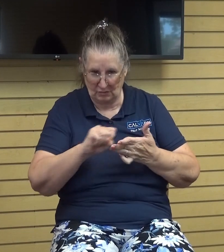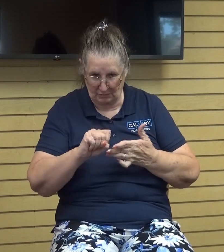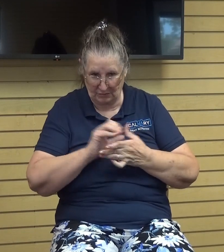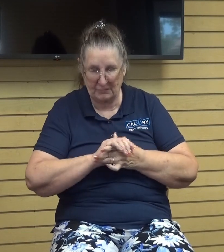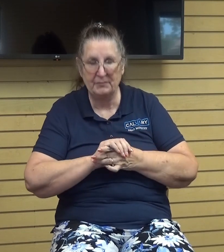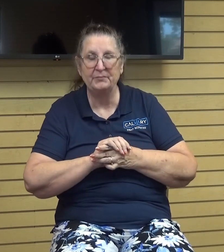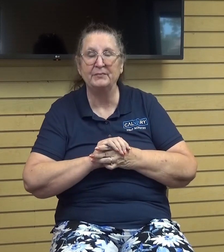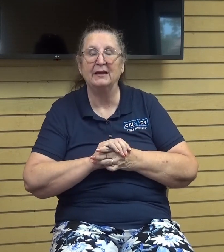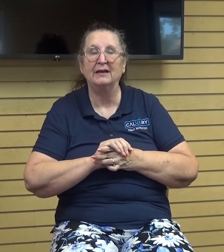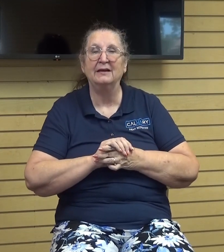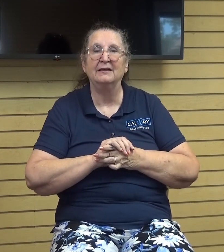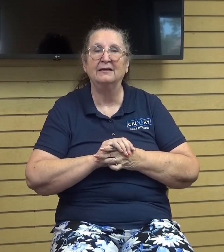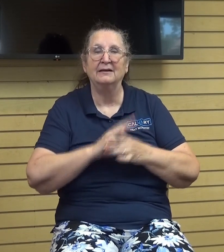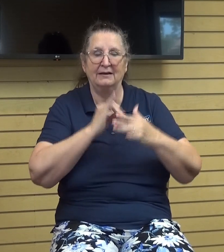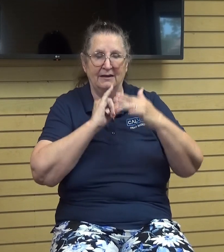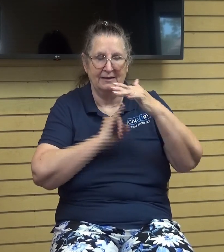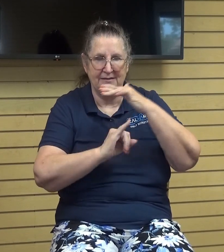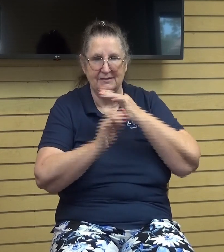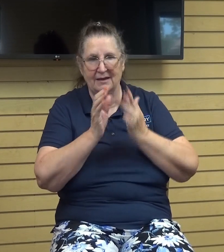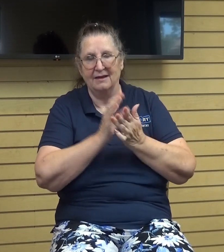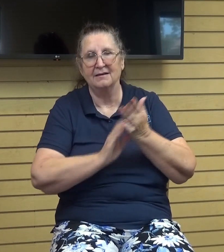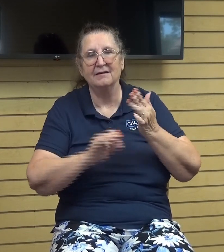isaiah 55 8 and 9